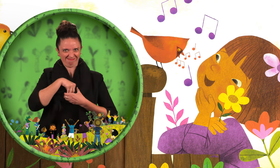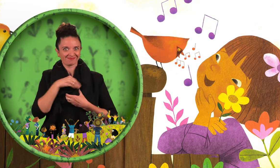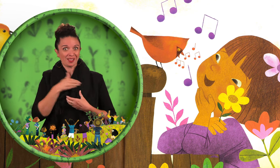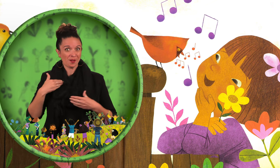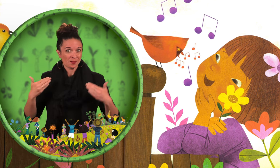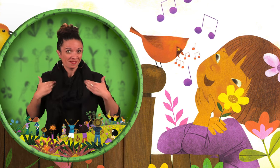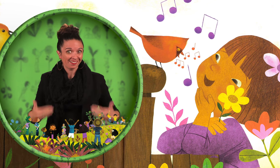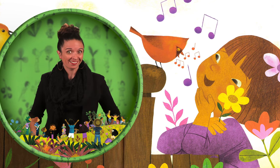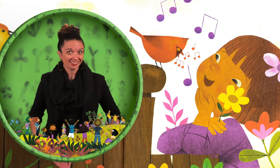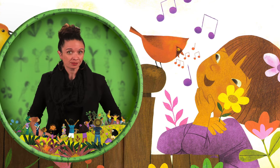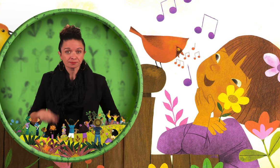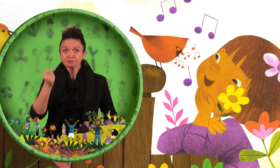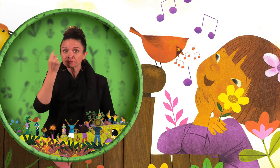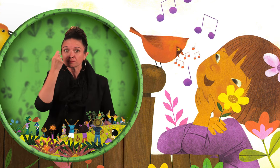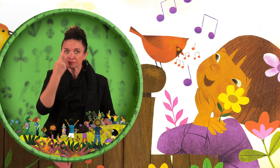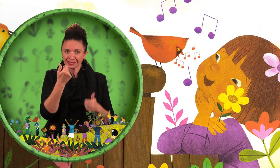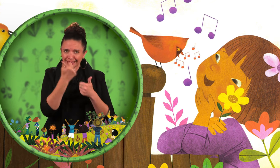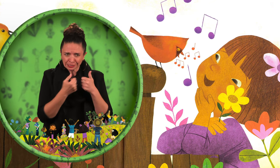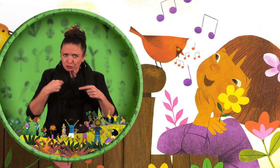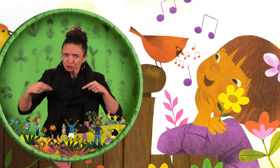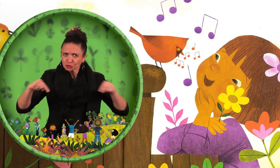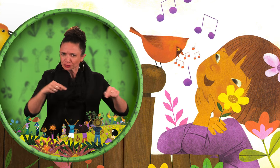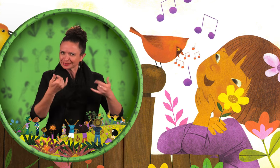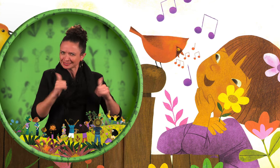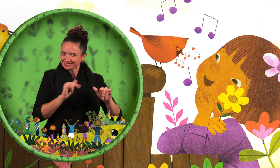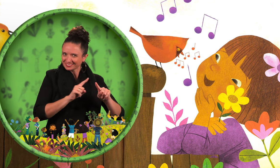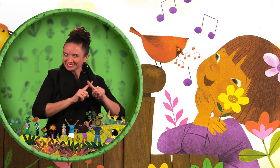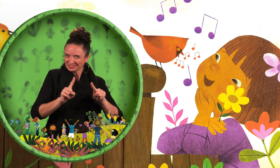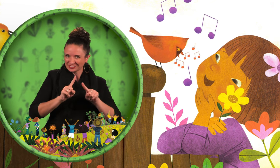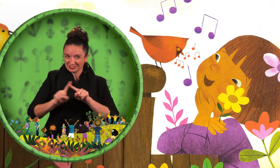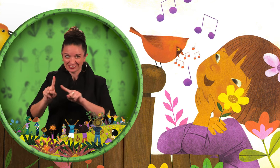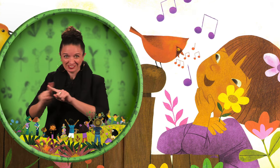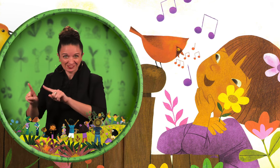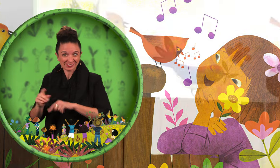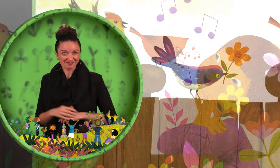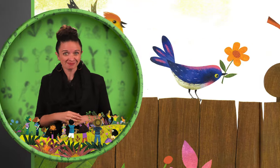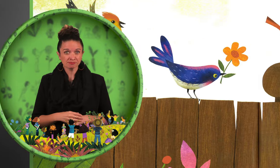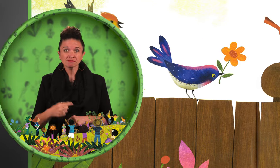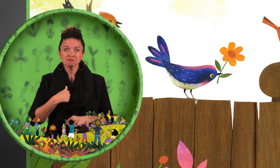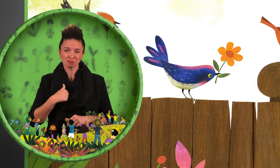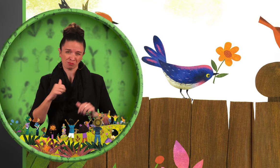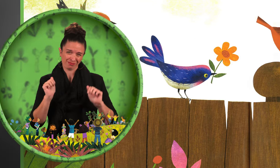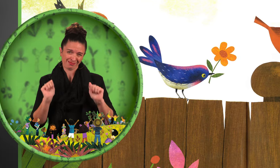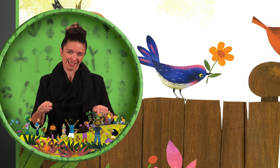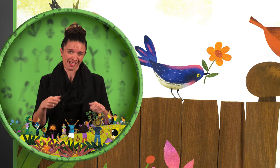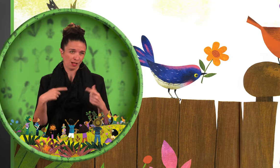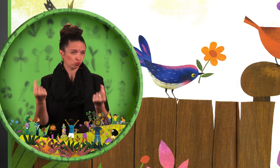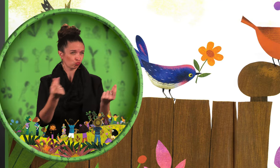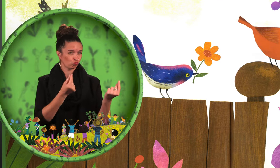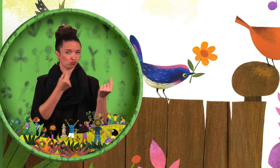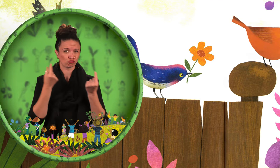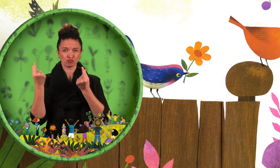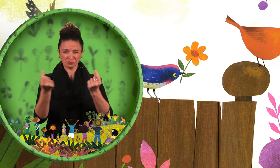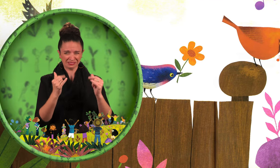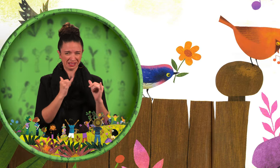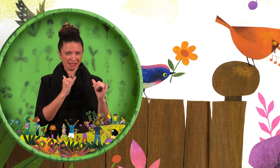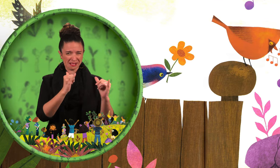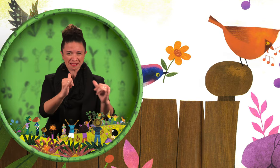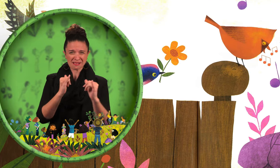I can do almost anything any other kid can do, though learning new things can take some time.